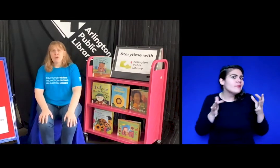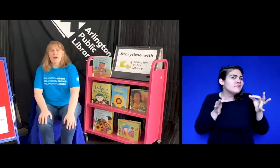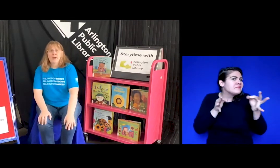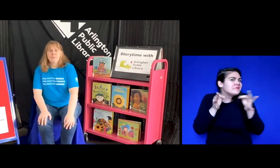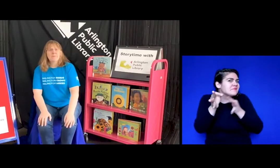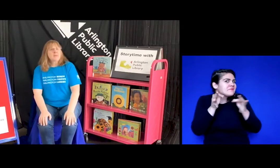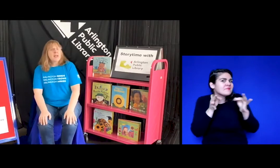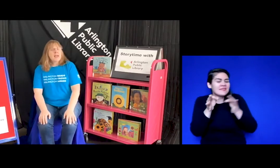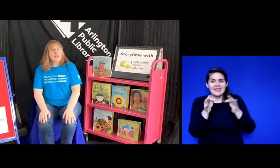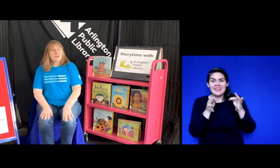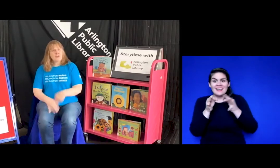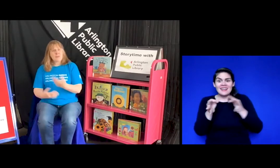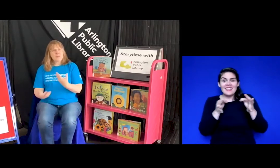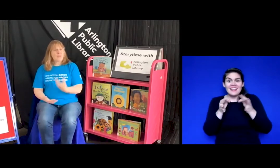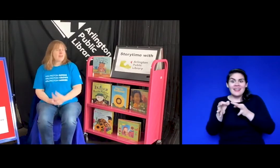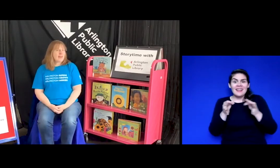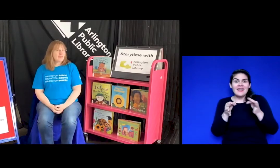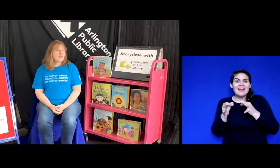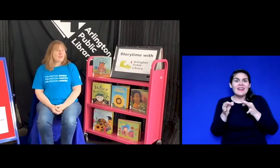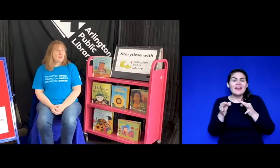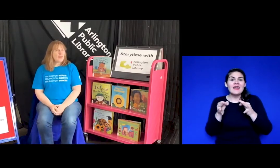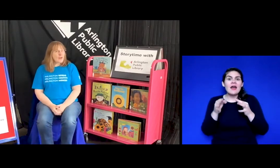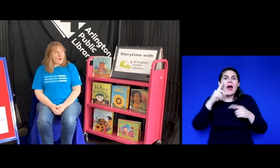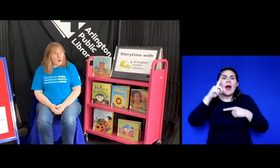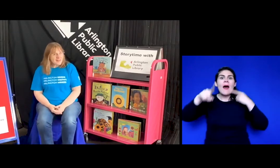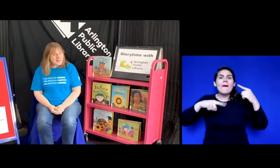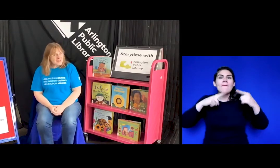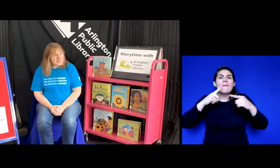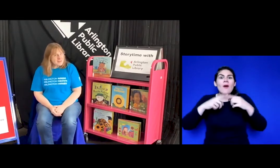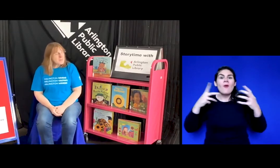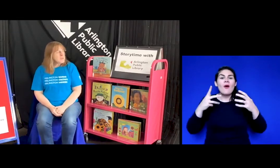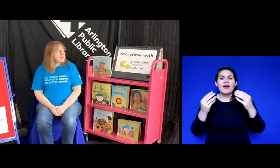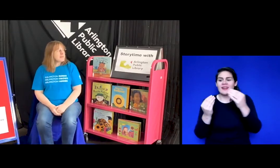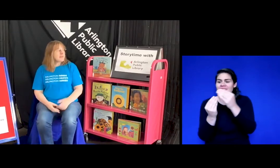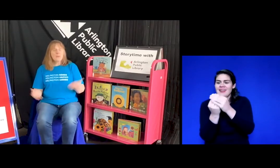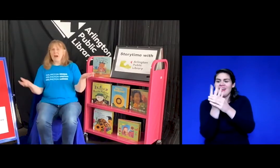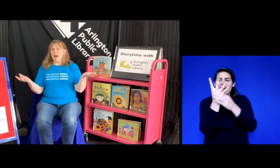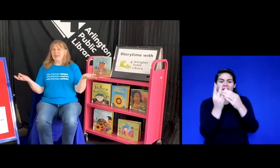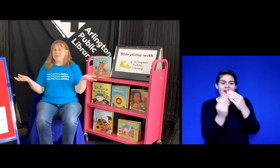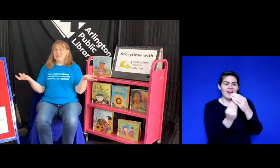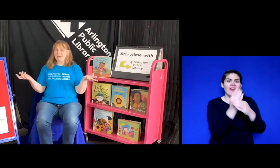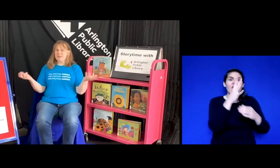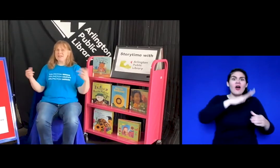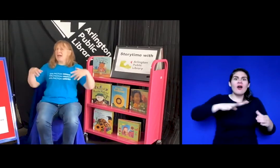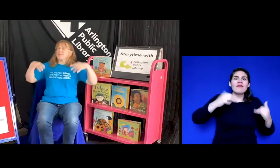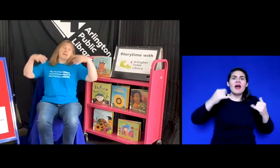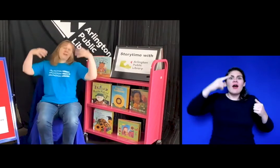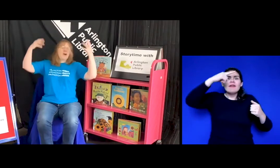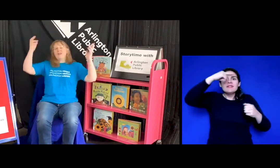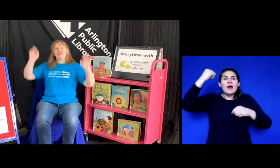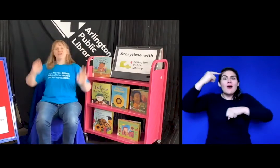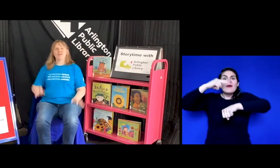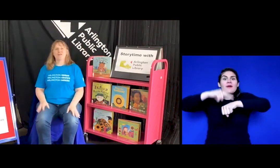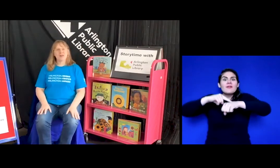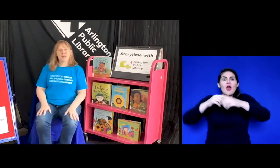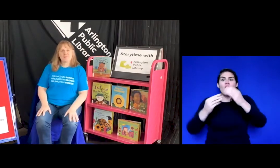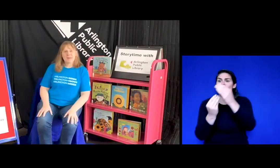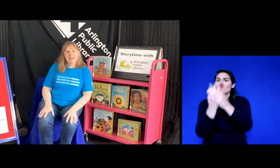and do some things having to do with gardens because here we are in the summer time and gardens are growing big